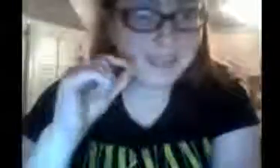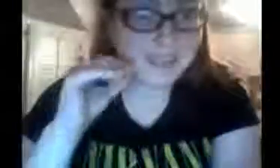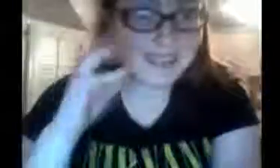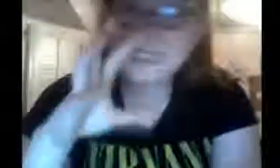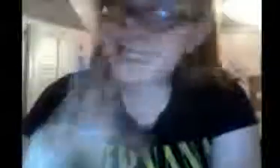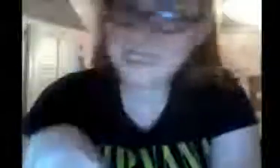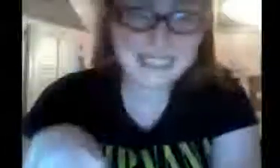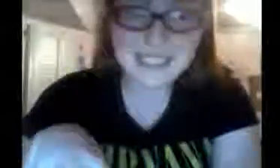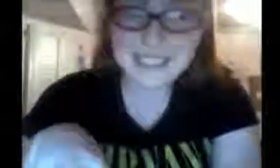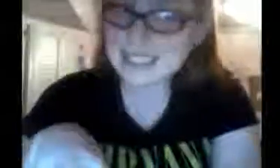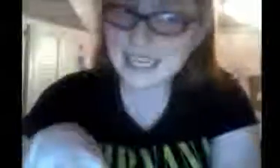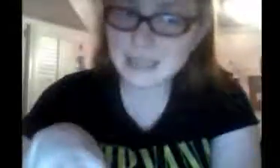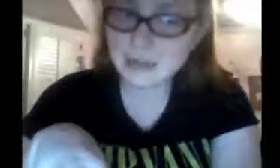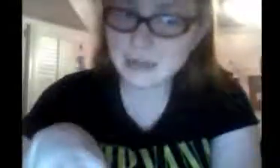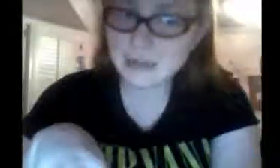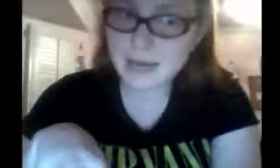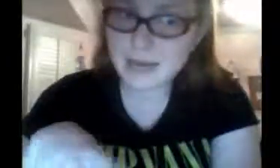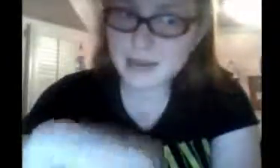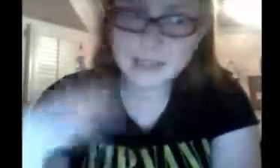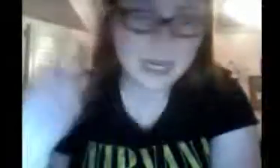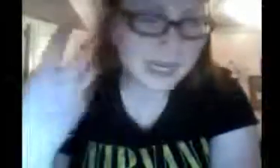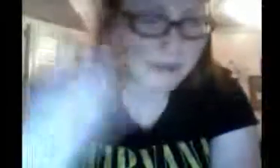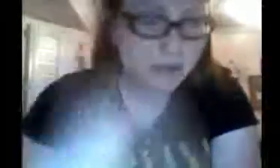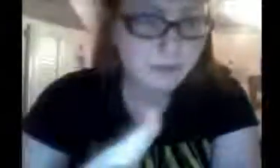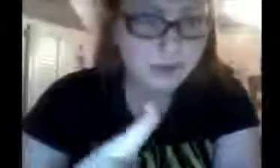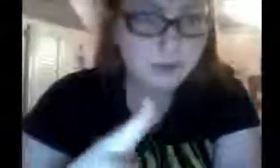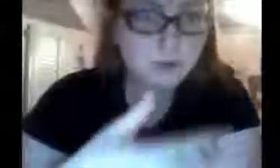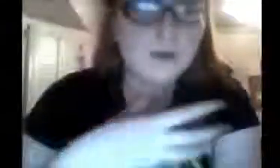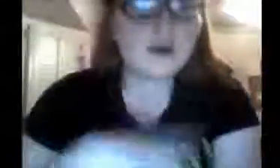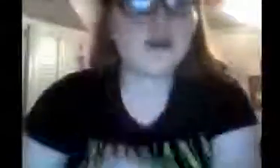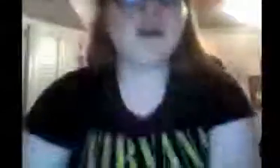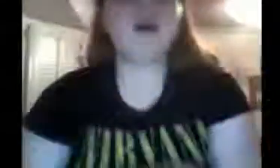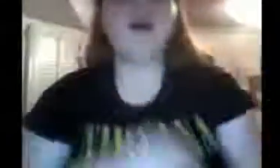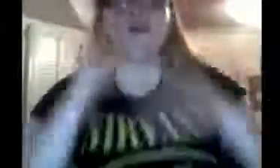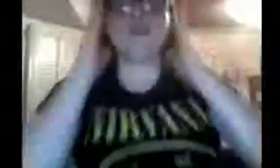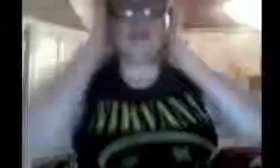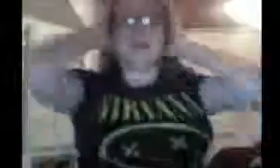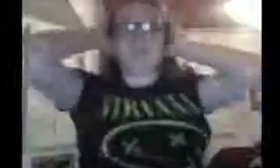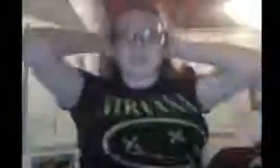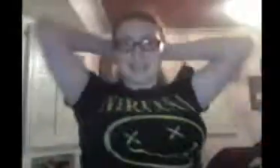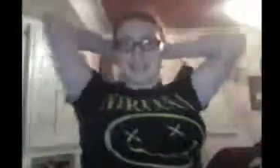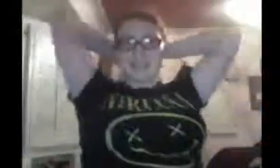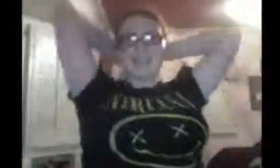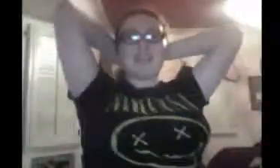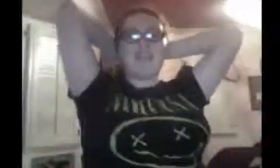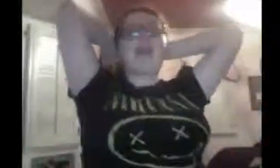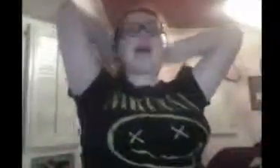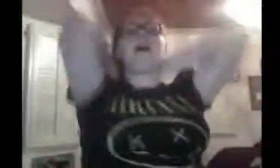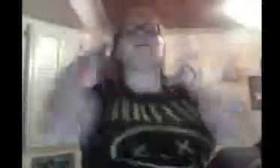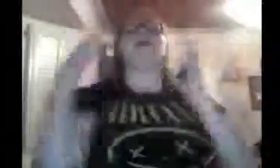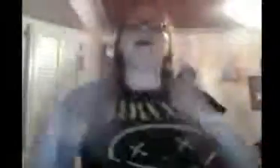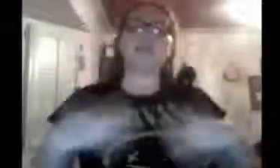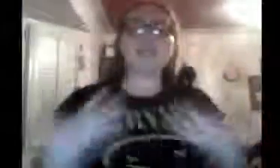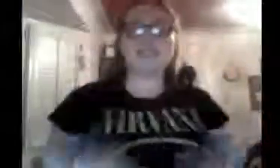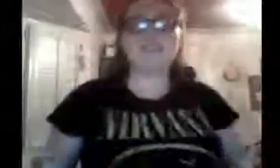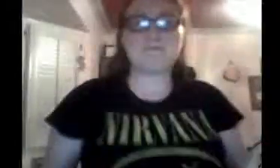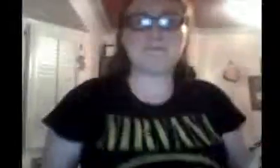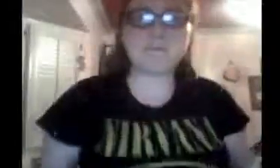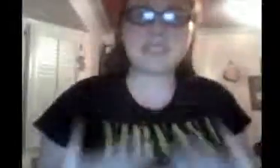But this isn't exactly what the video is about. It's not going to be a review. It's actually, um, a list, a